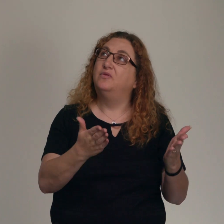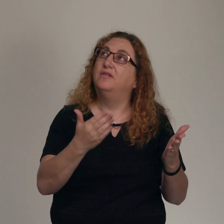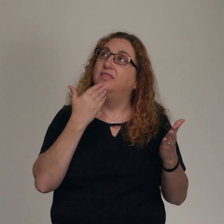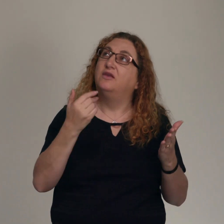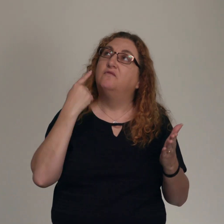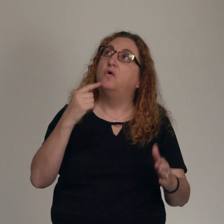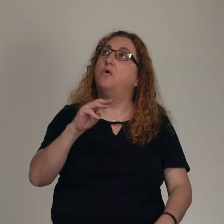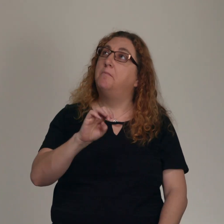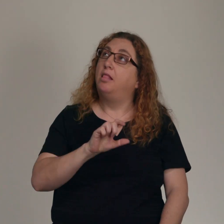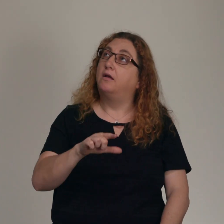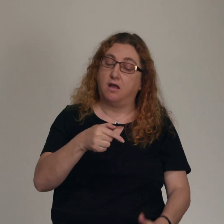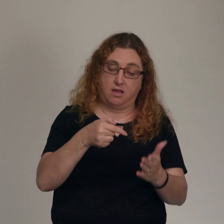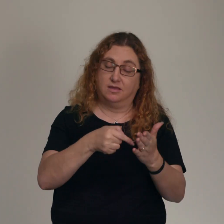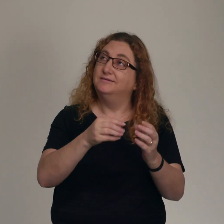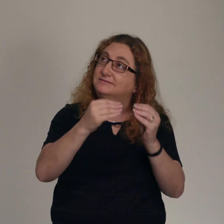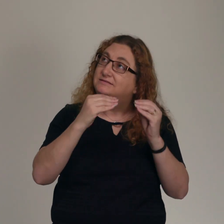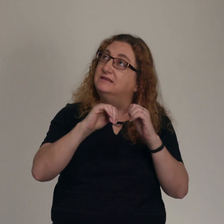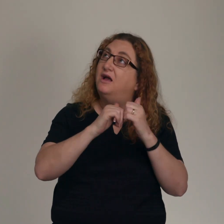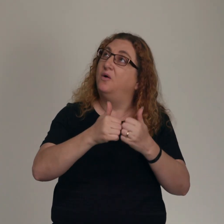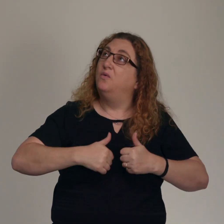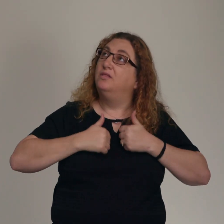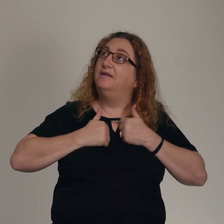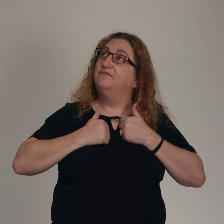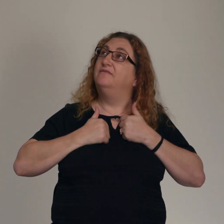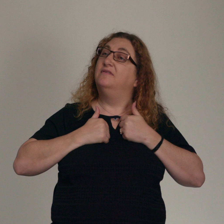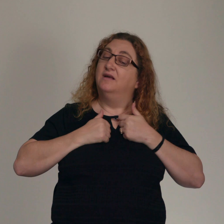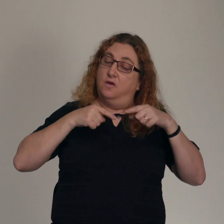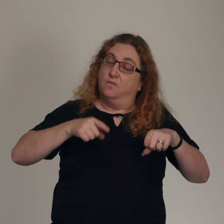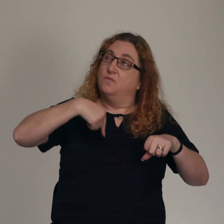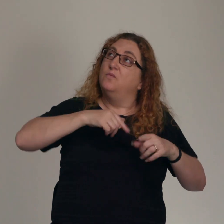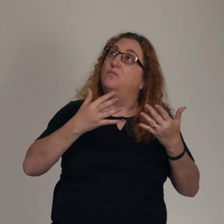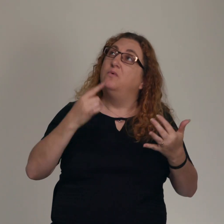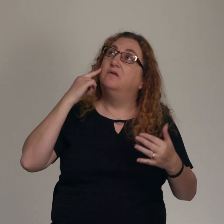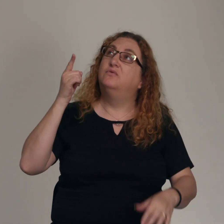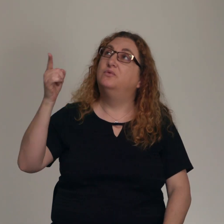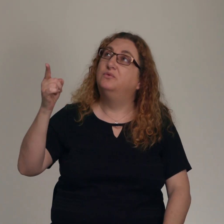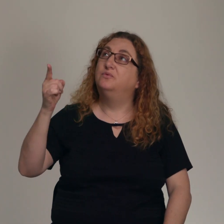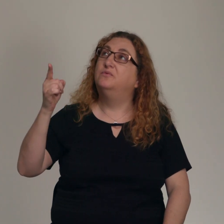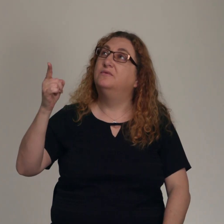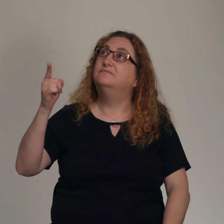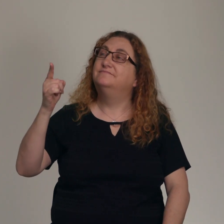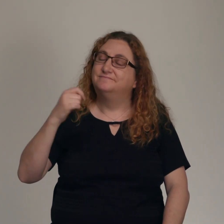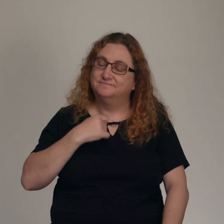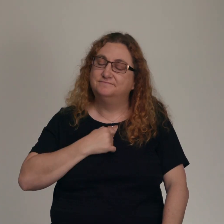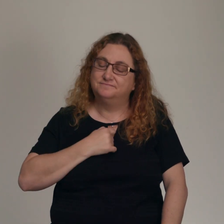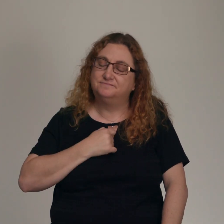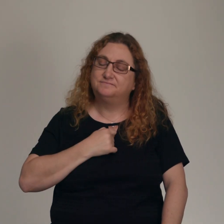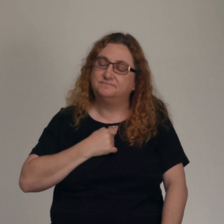to live as we wait for you to come back and make all things new like you've promised you will. Lord, I pray that you would,